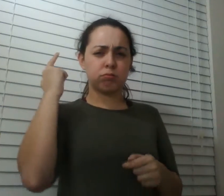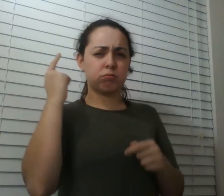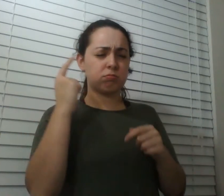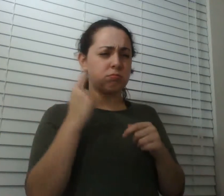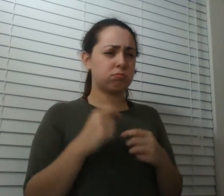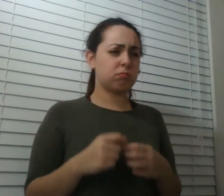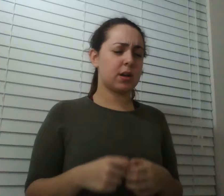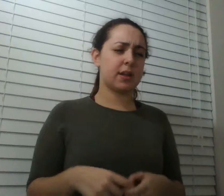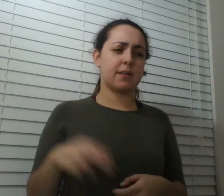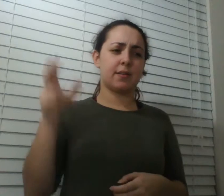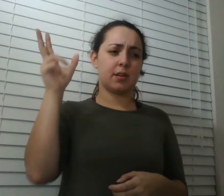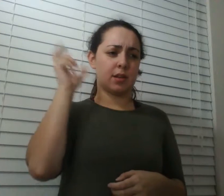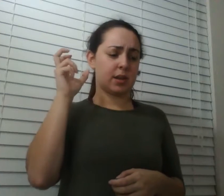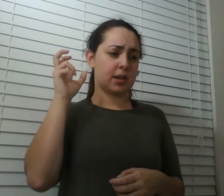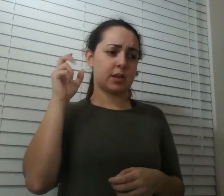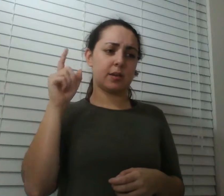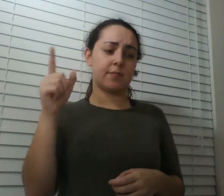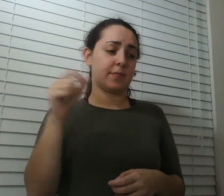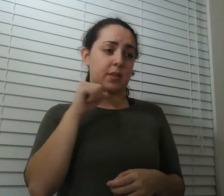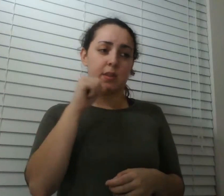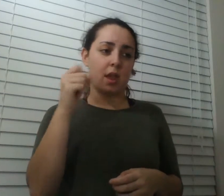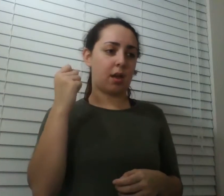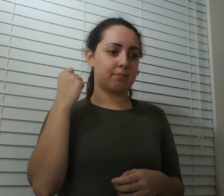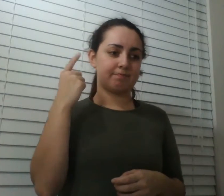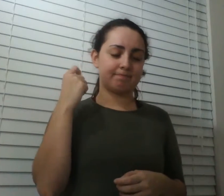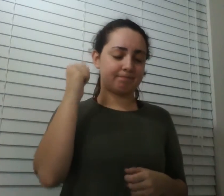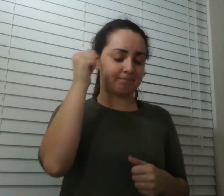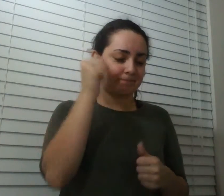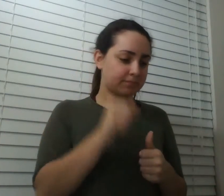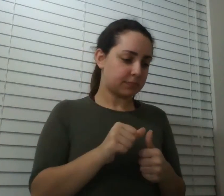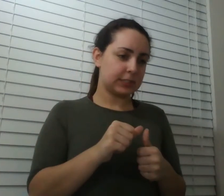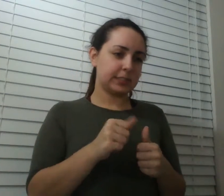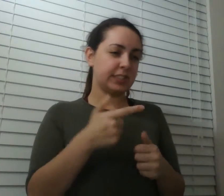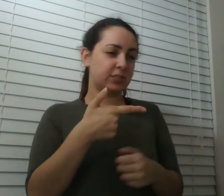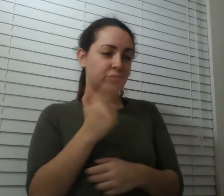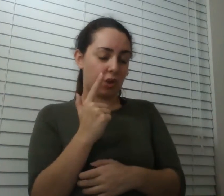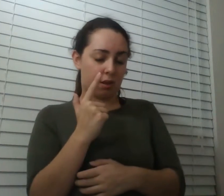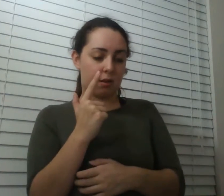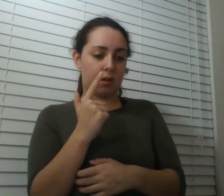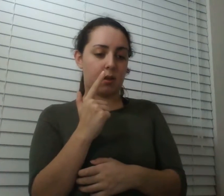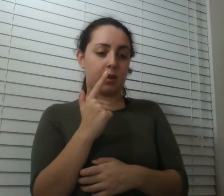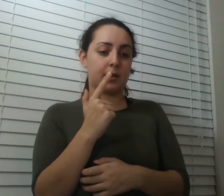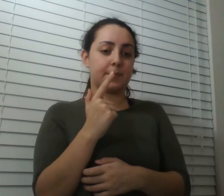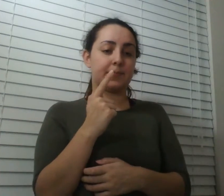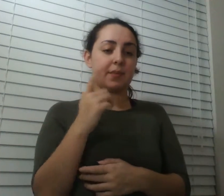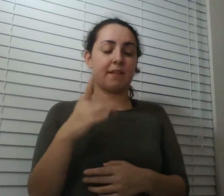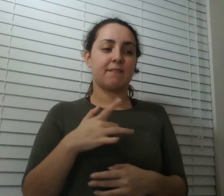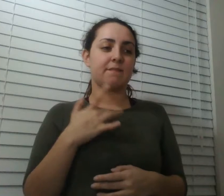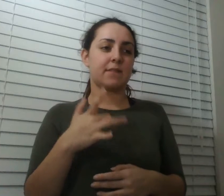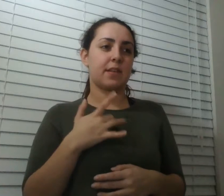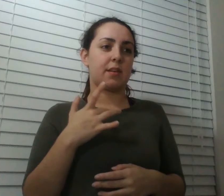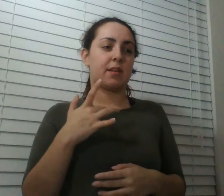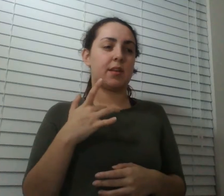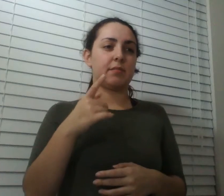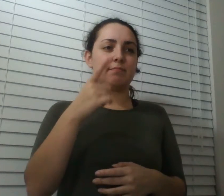i don't remember the shot at all you know i i felt jeff move